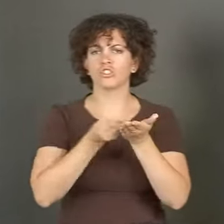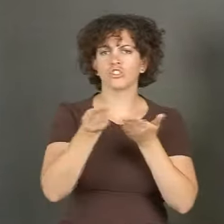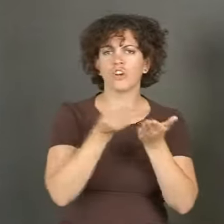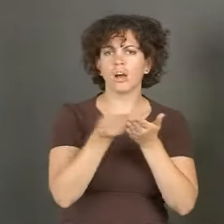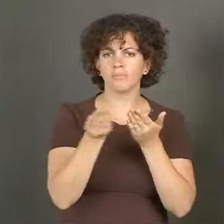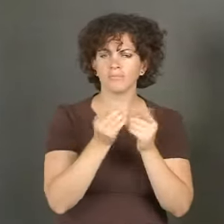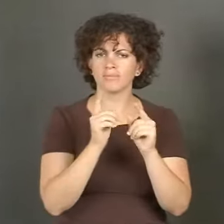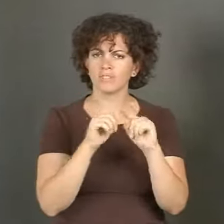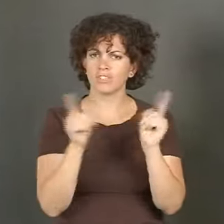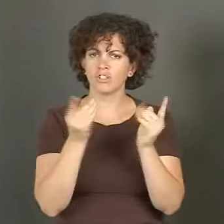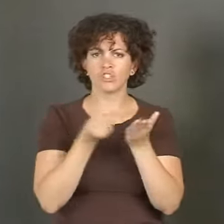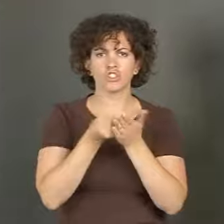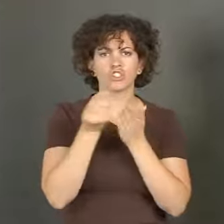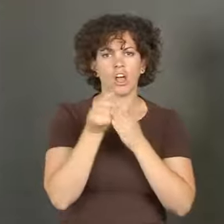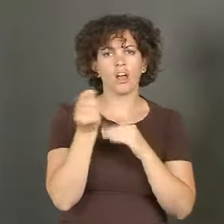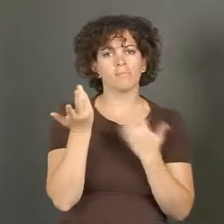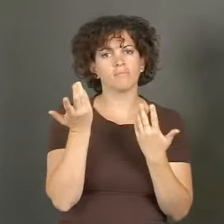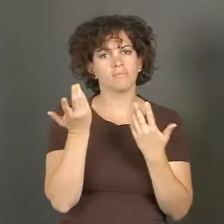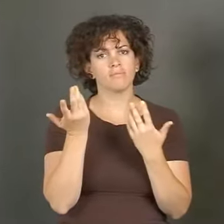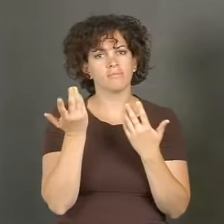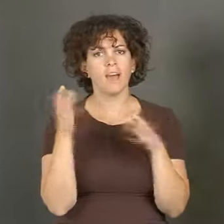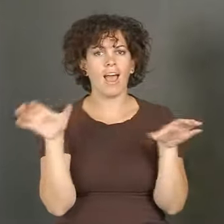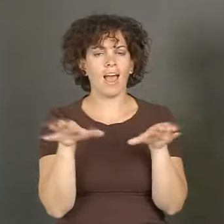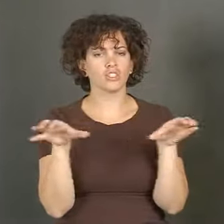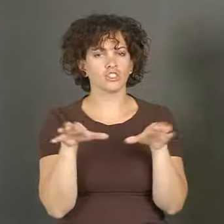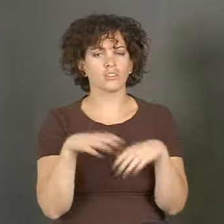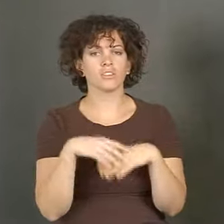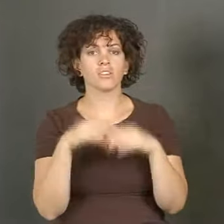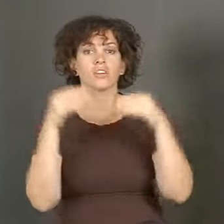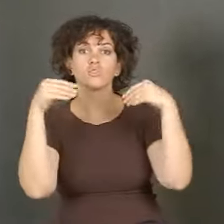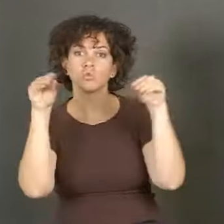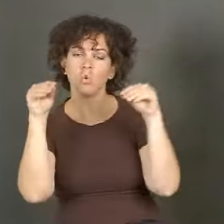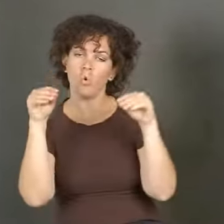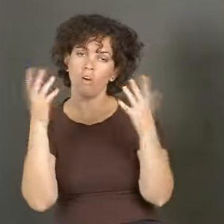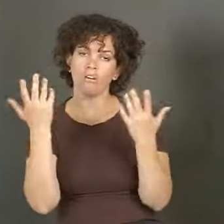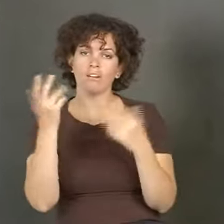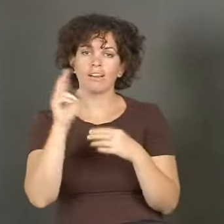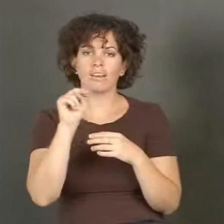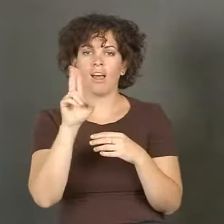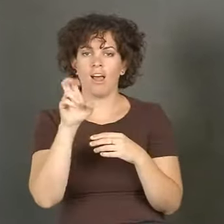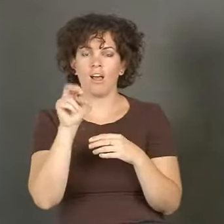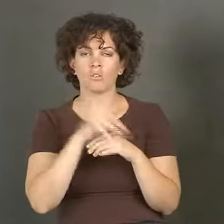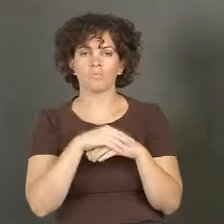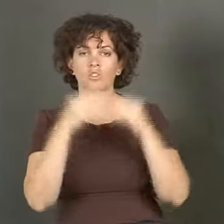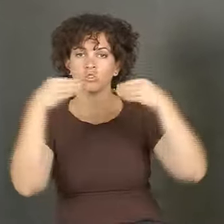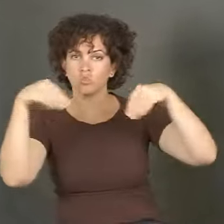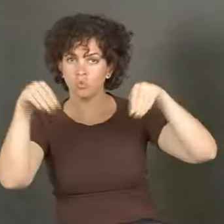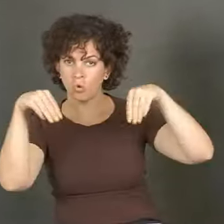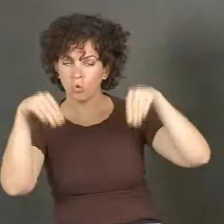You can see the difference between shopping and store. Store is a noun.